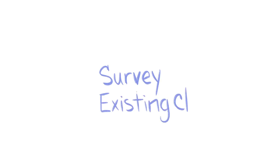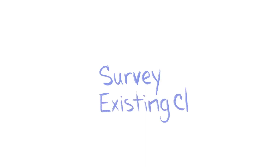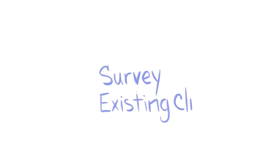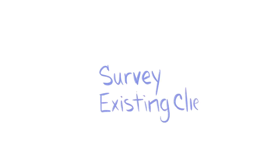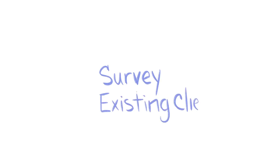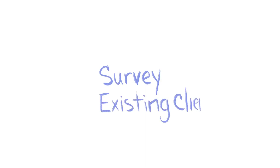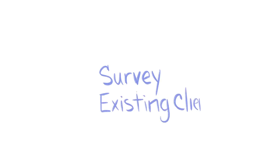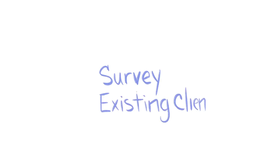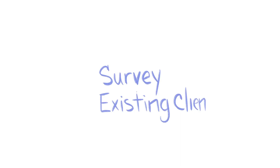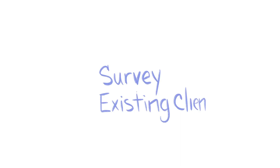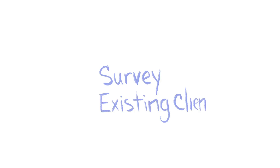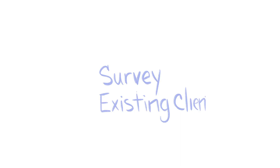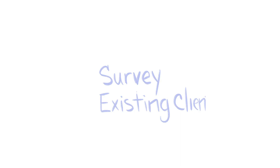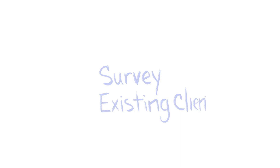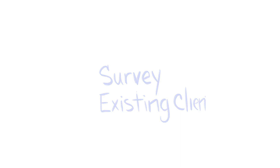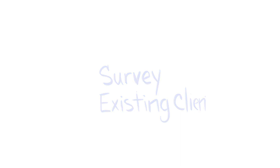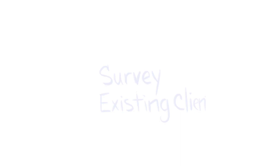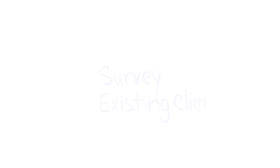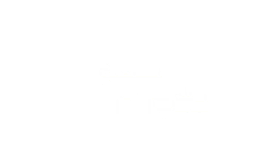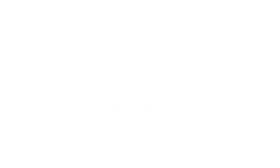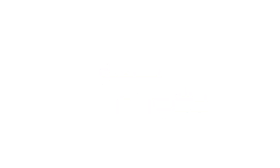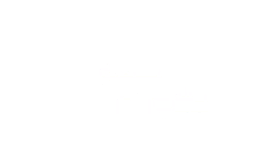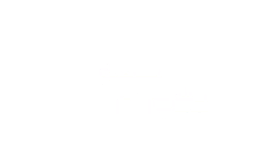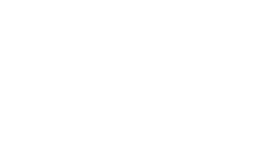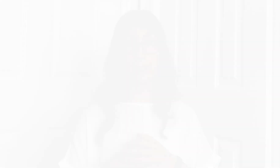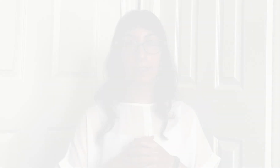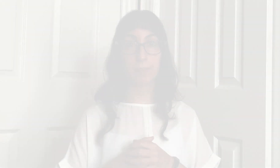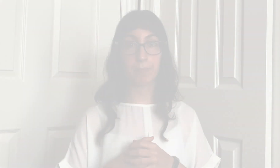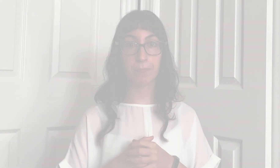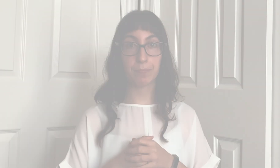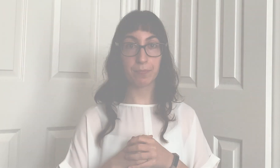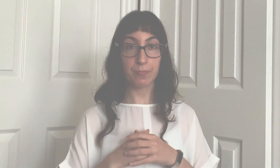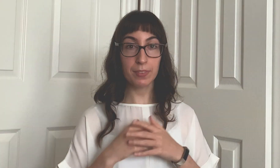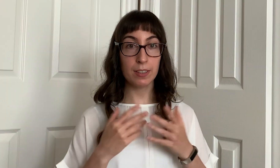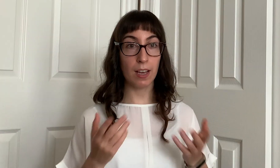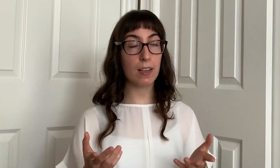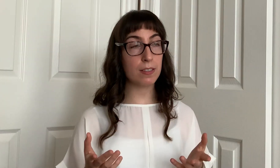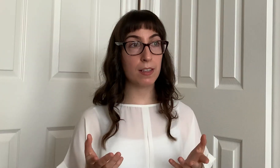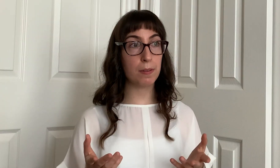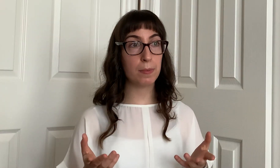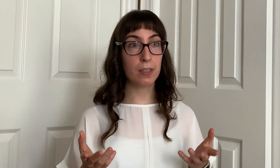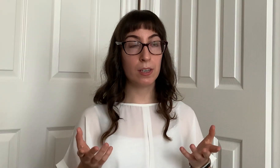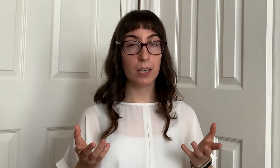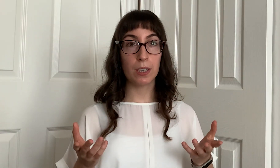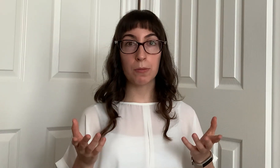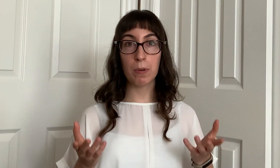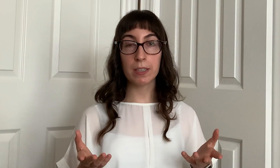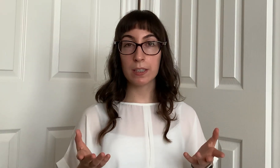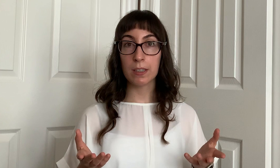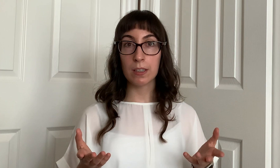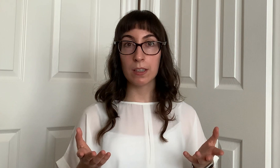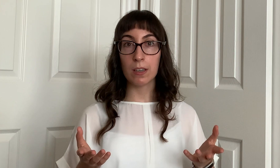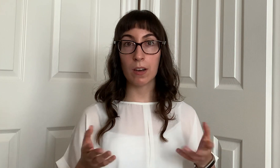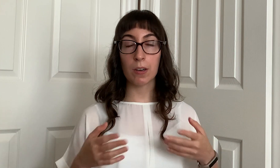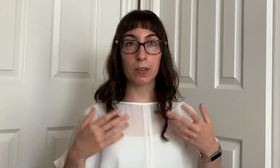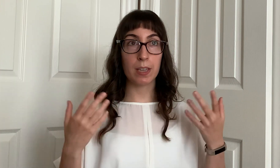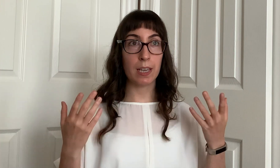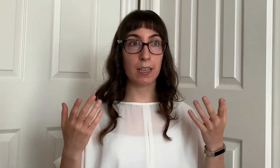your favorites i'd say ask them ask them what are they